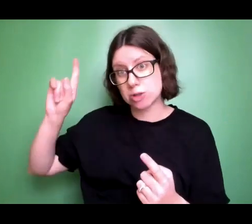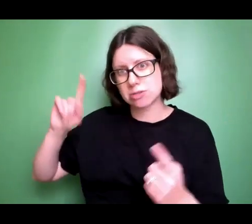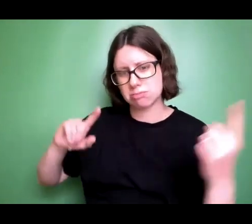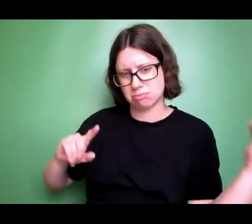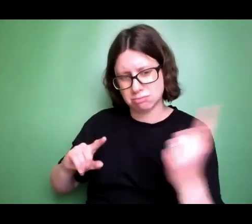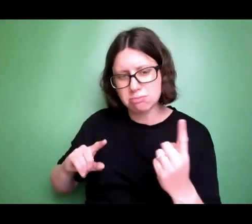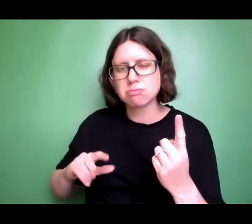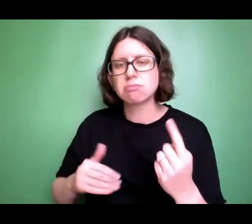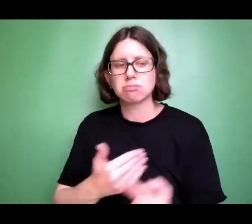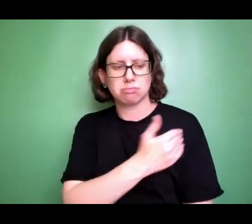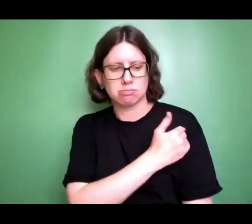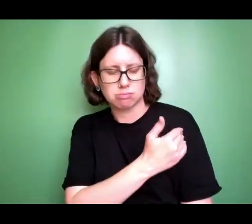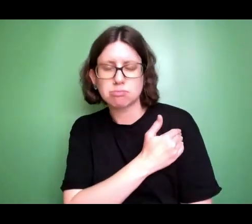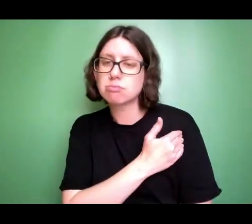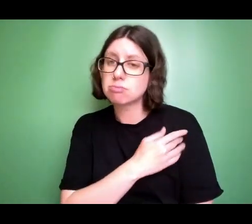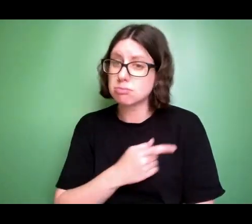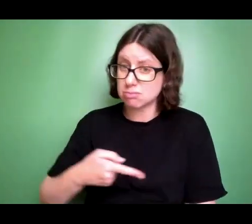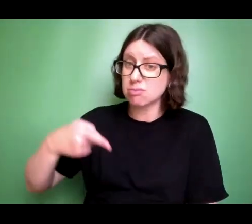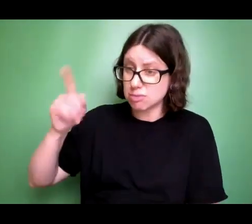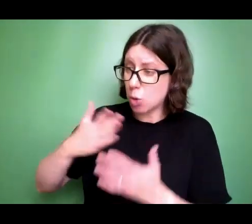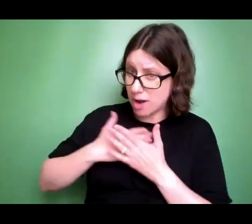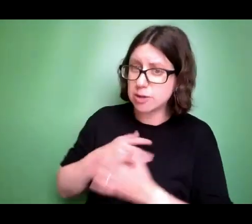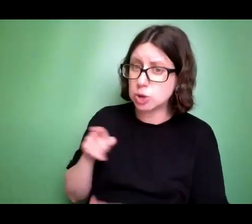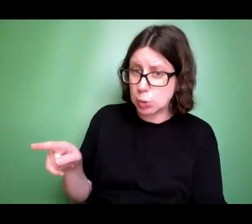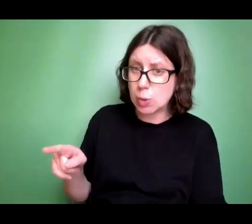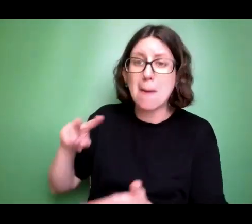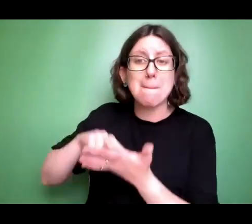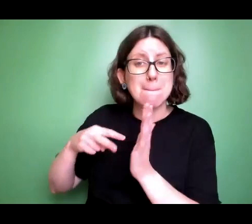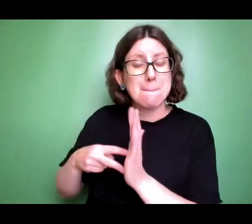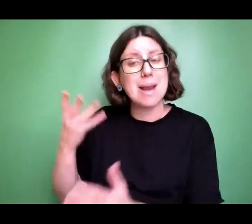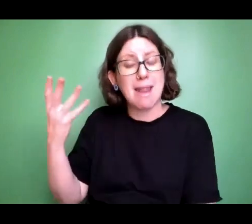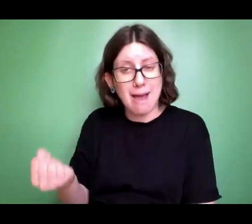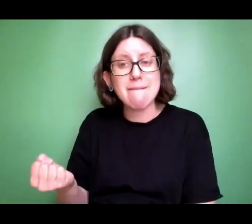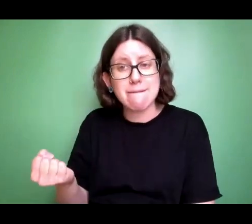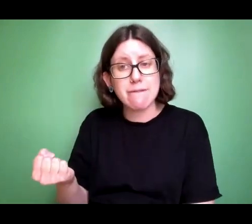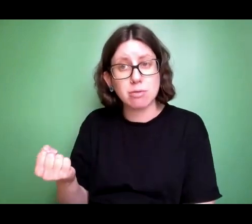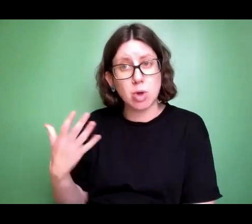And he has a plan for your life. He's able to forgive you and give you a new beginning.